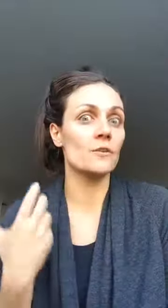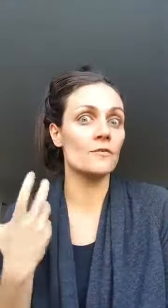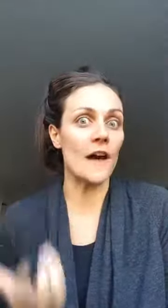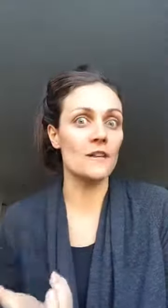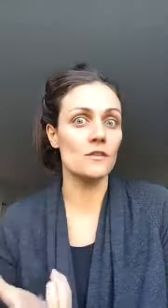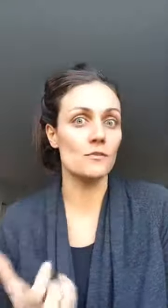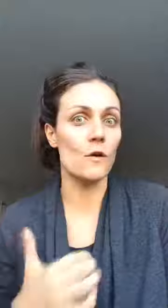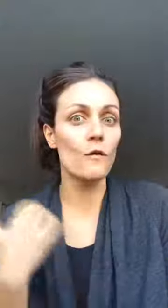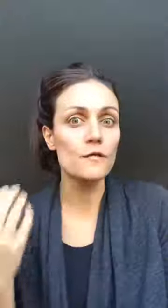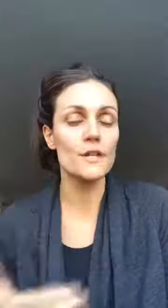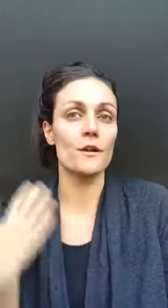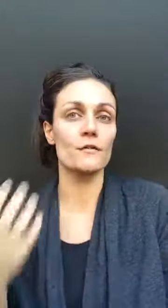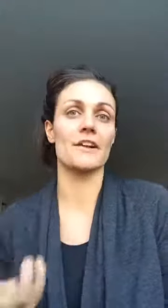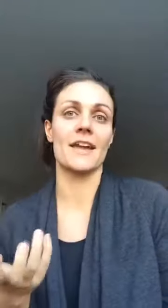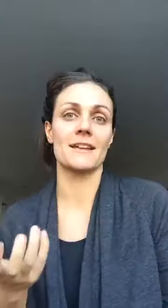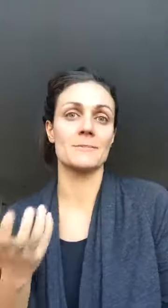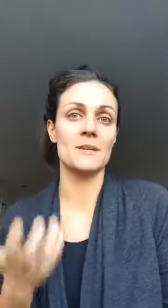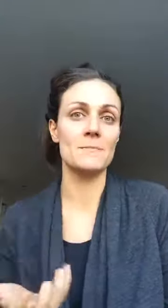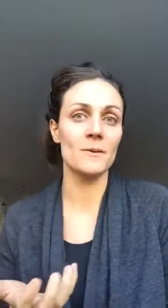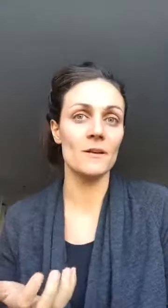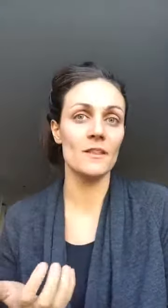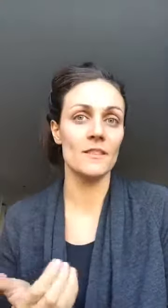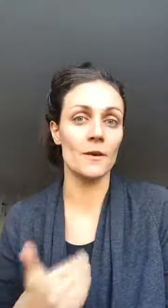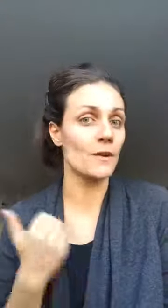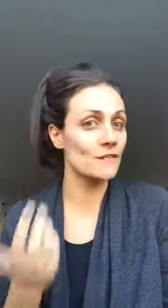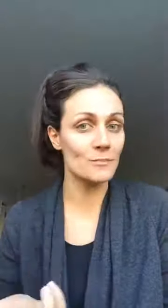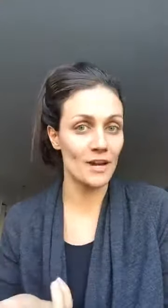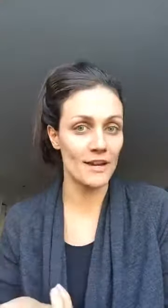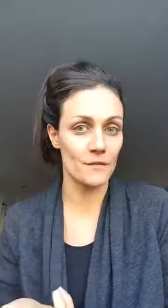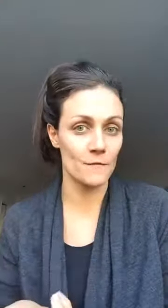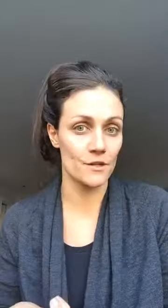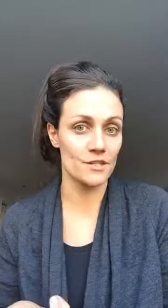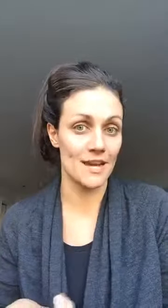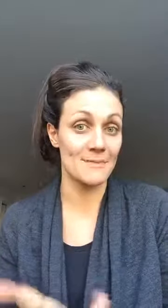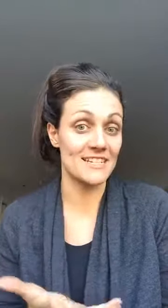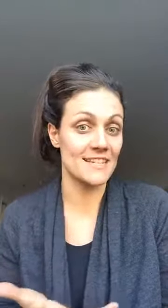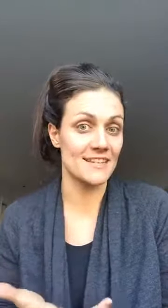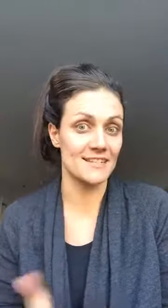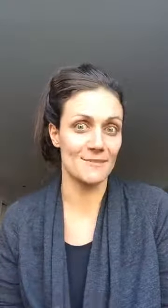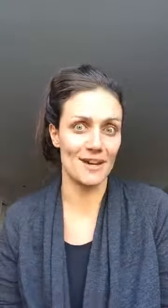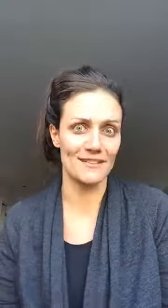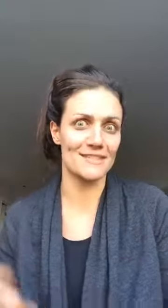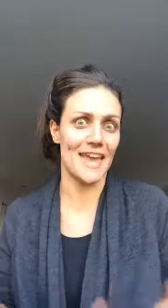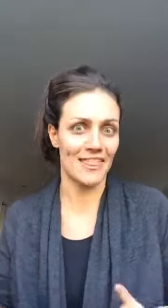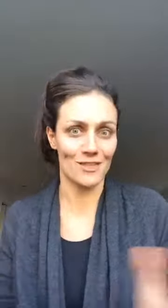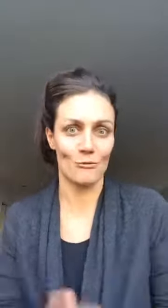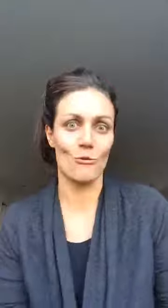value over and over again because people don't often buy on the first time they see things they buy on the 10th or